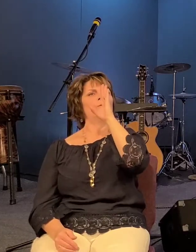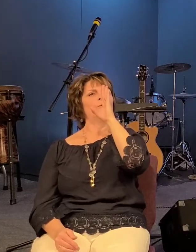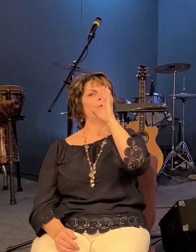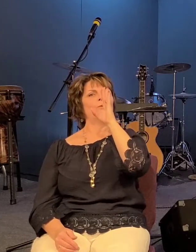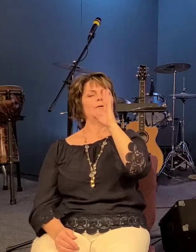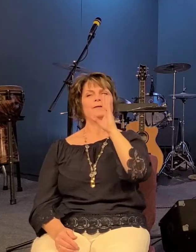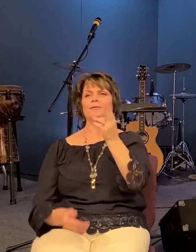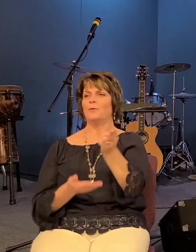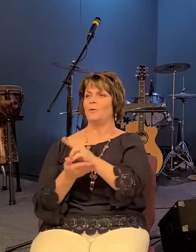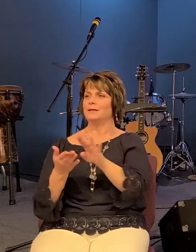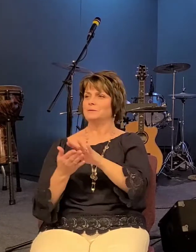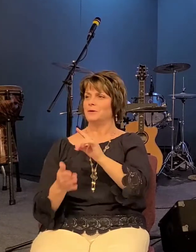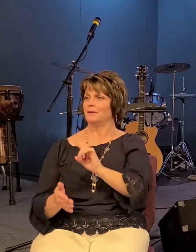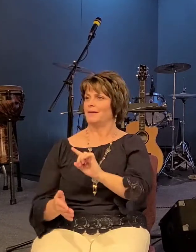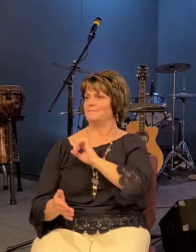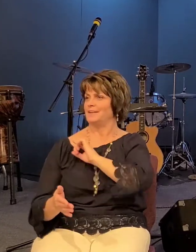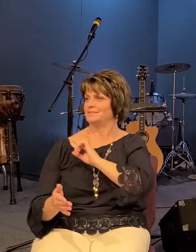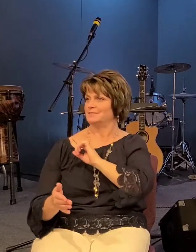you to hear